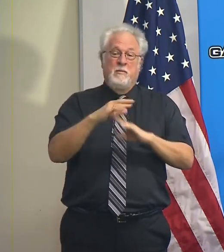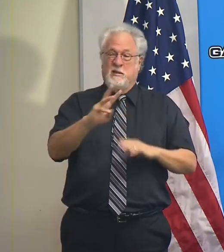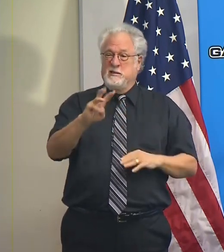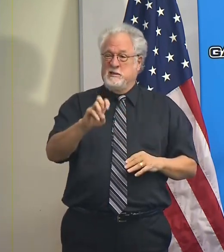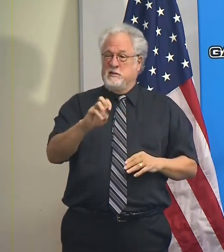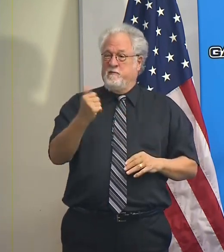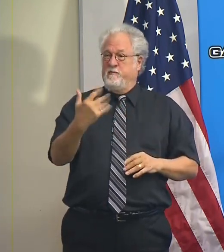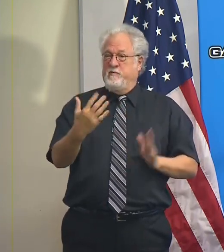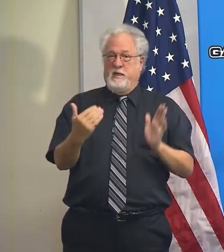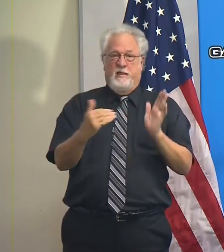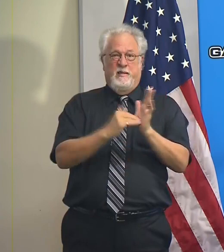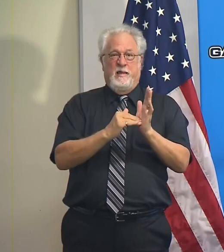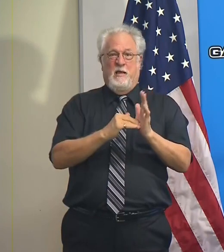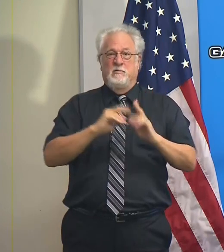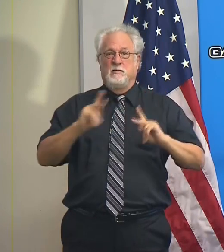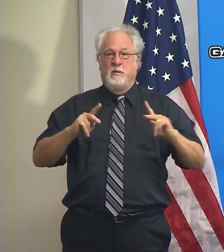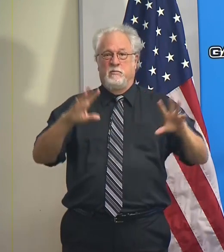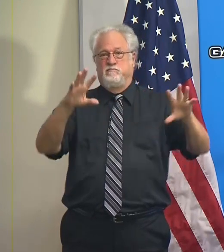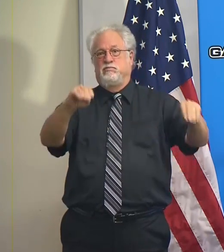615,000